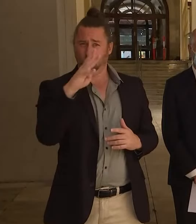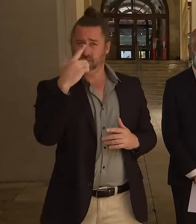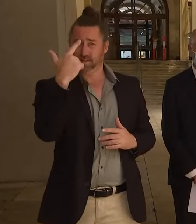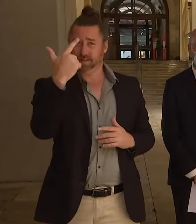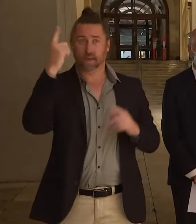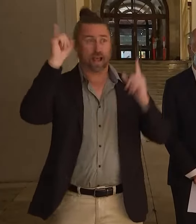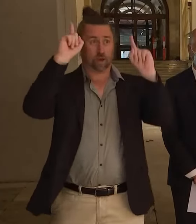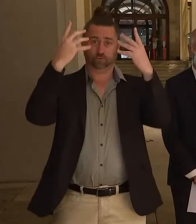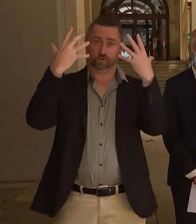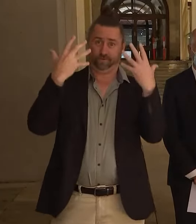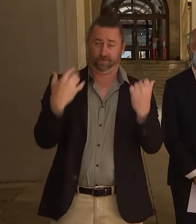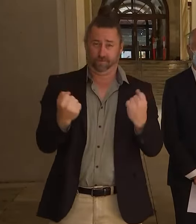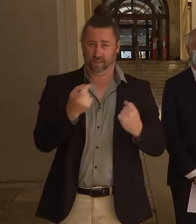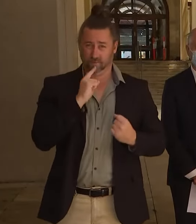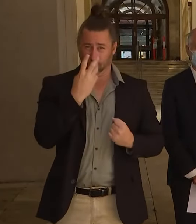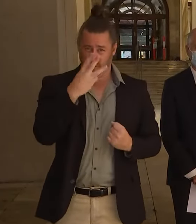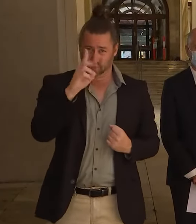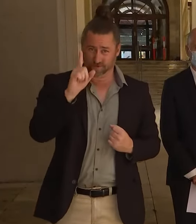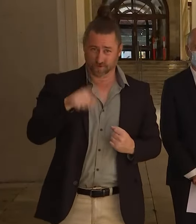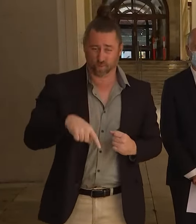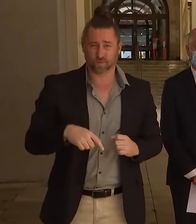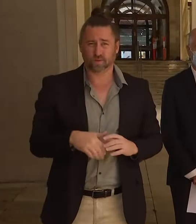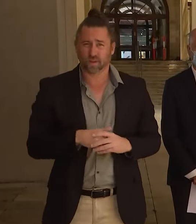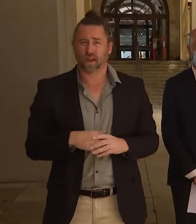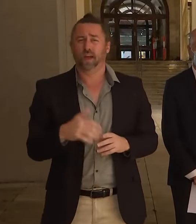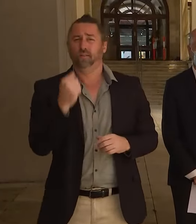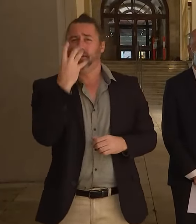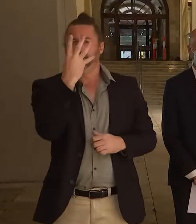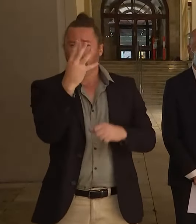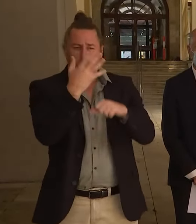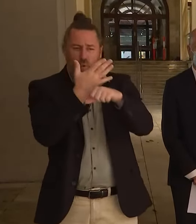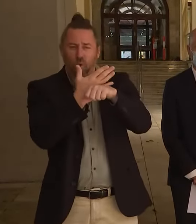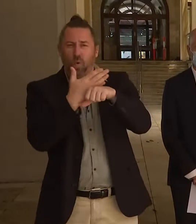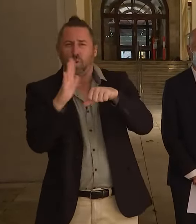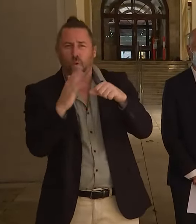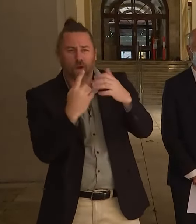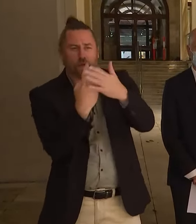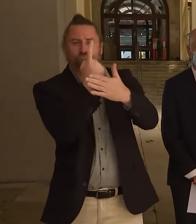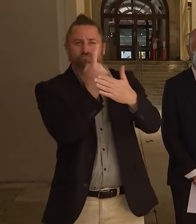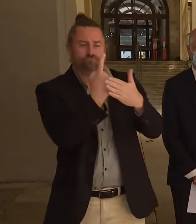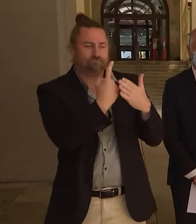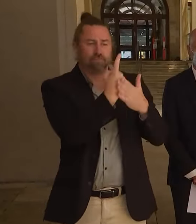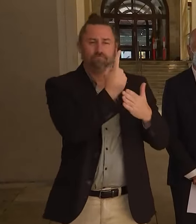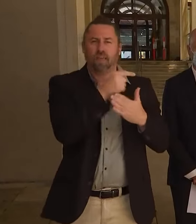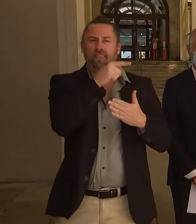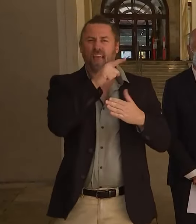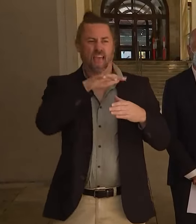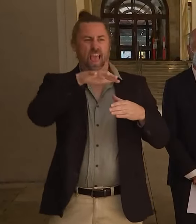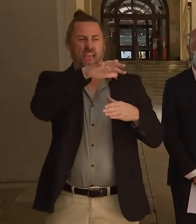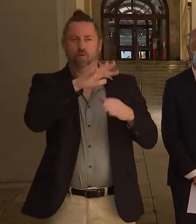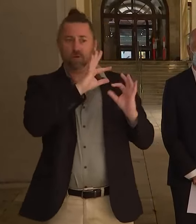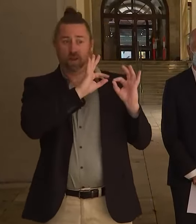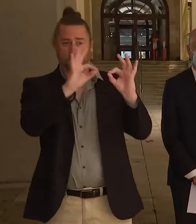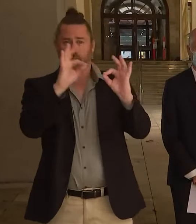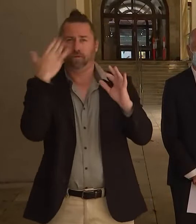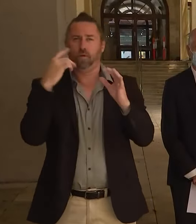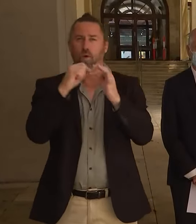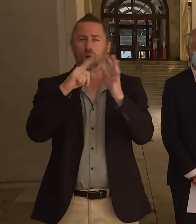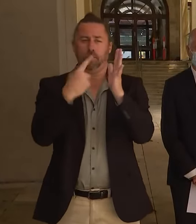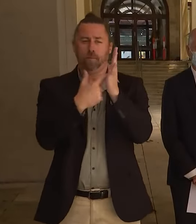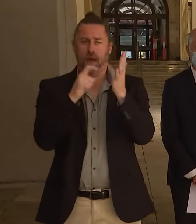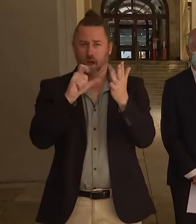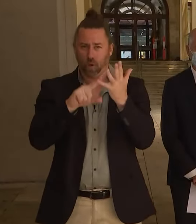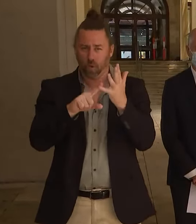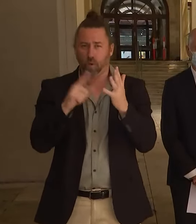cases. We have four new local government areas that have infections, that is Baku,